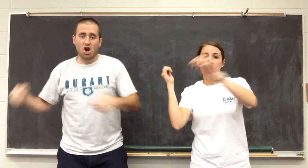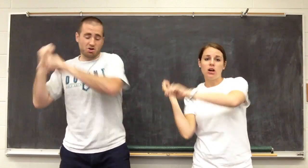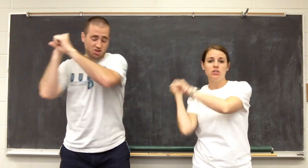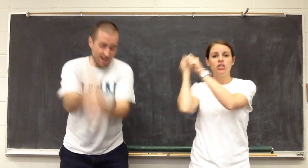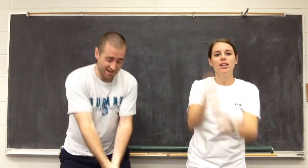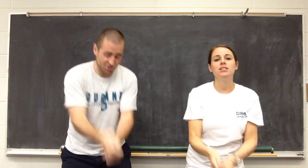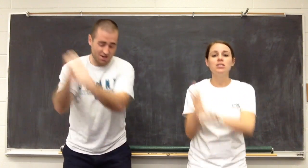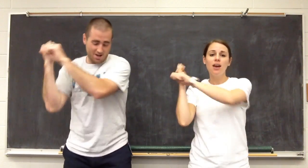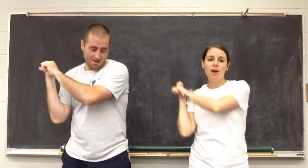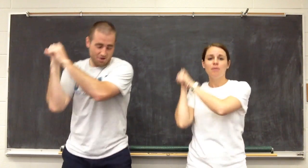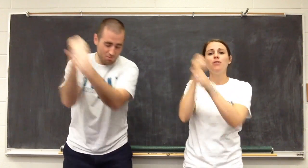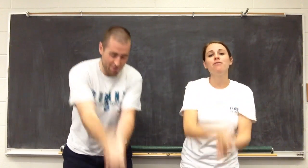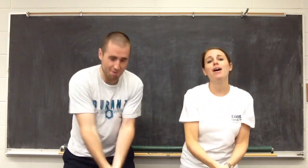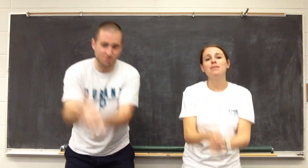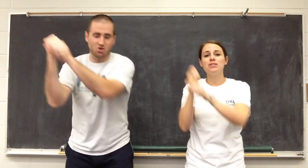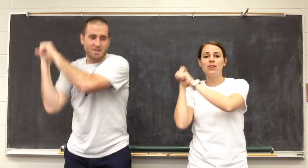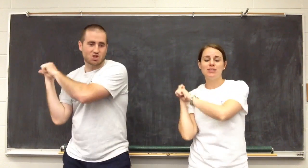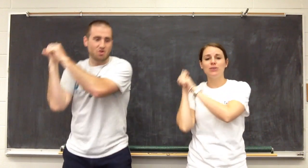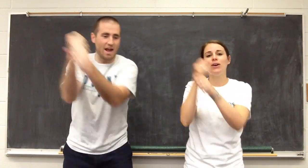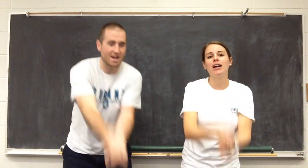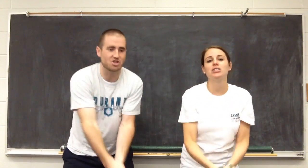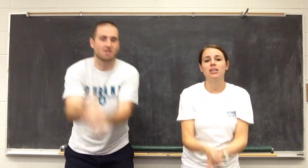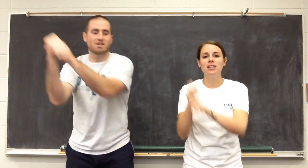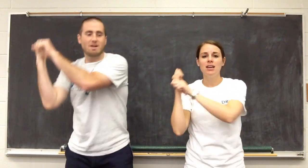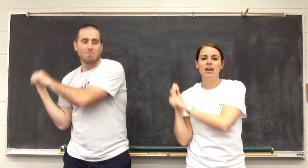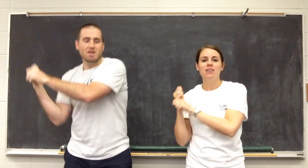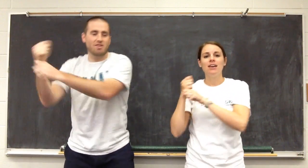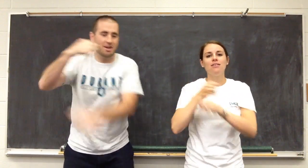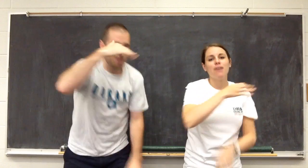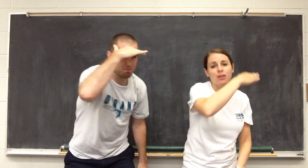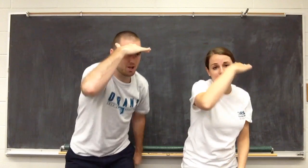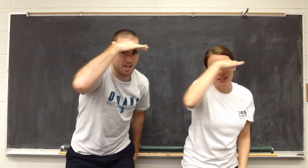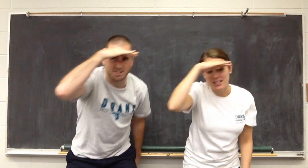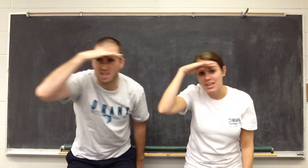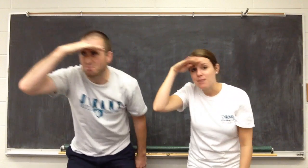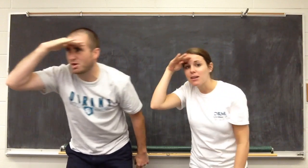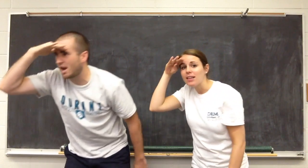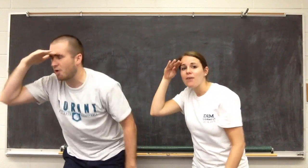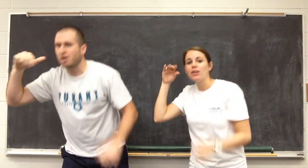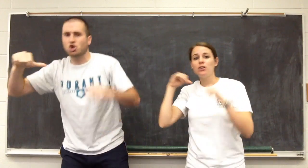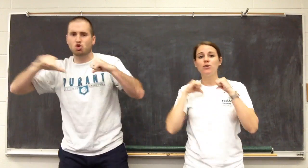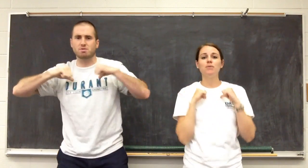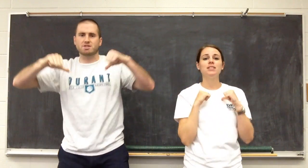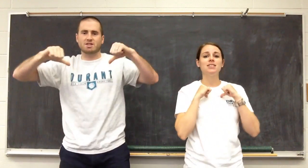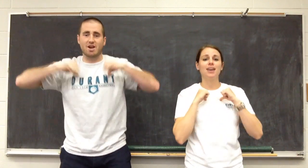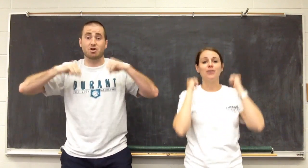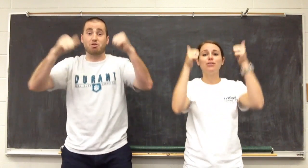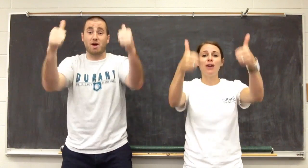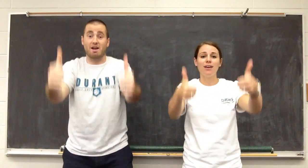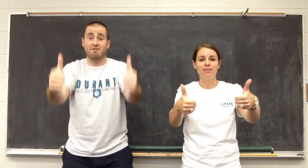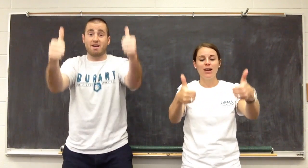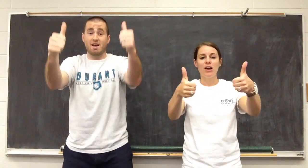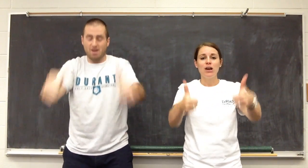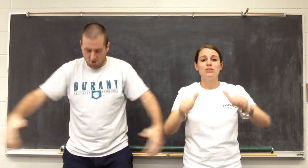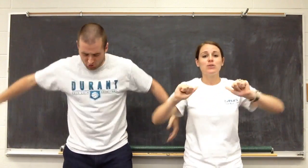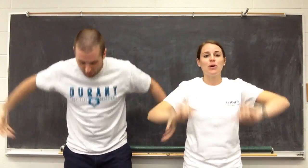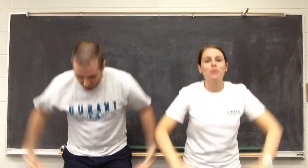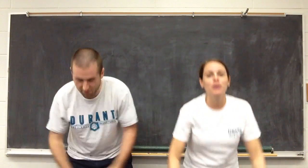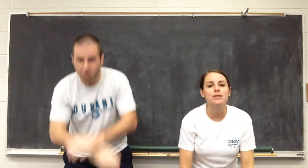are changed by human-environmental interaction. Yeah, they develop a landscape, allowing humans there to thrive. So grab the rivers